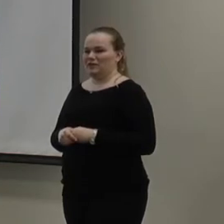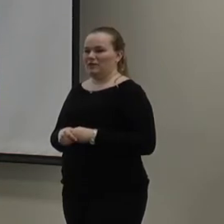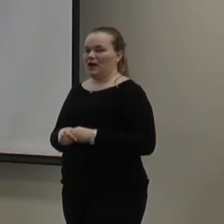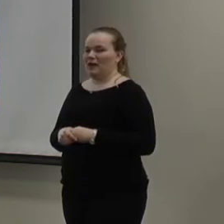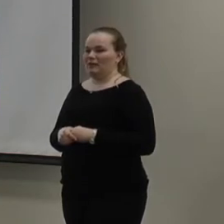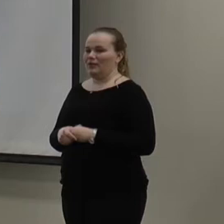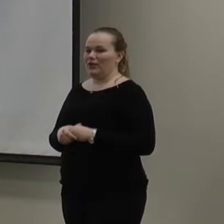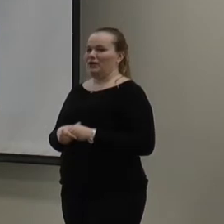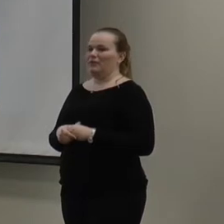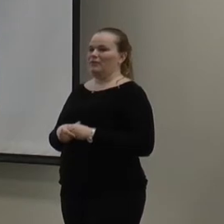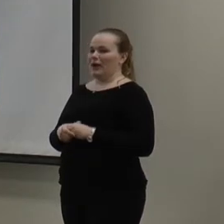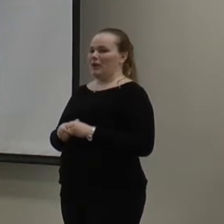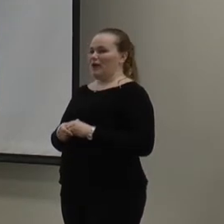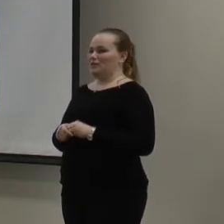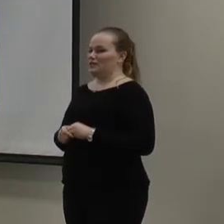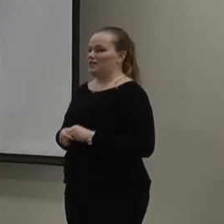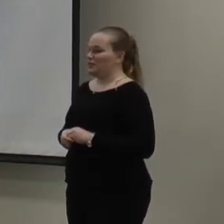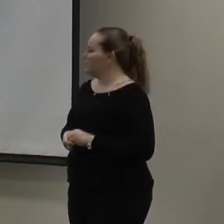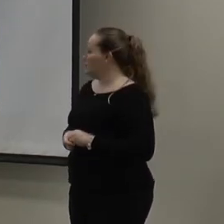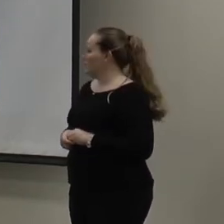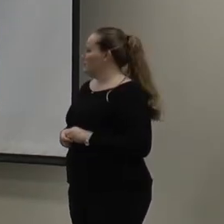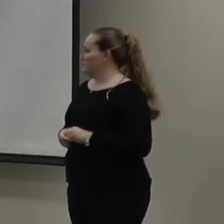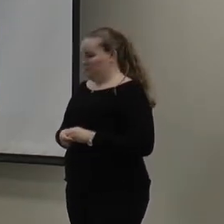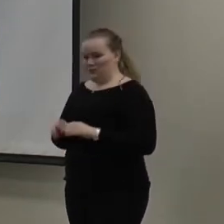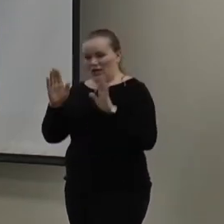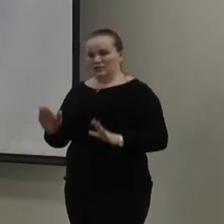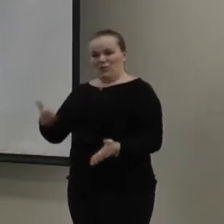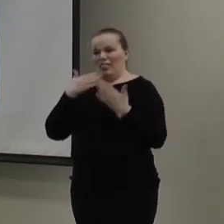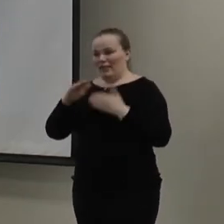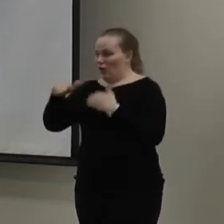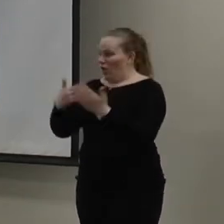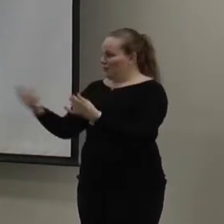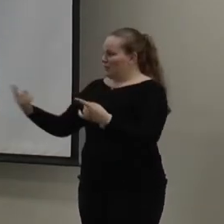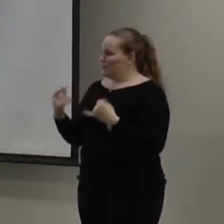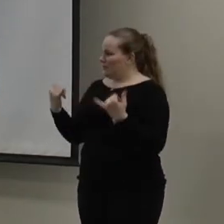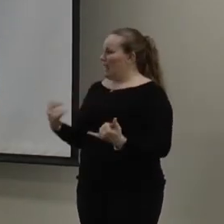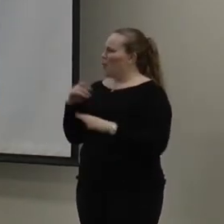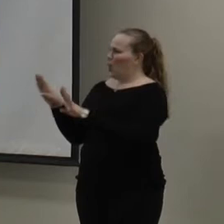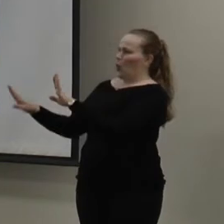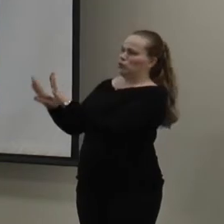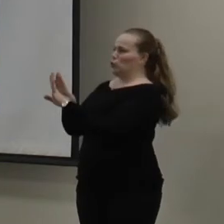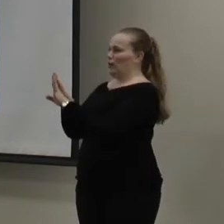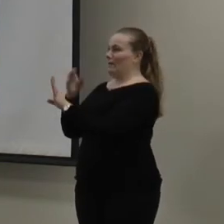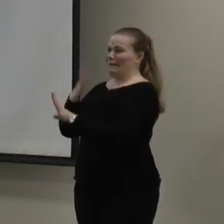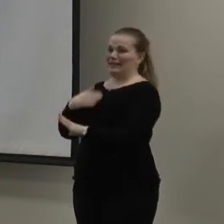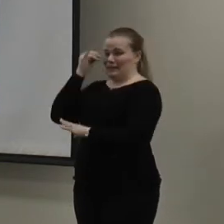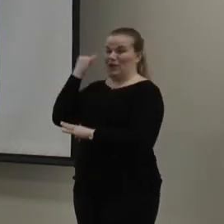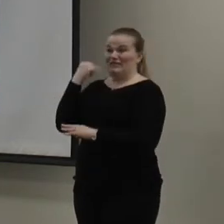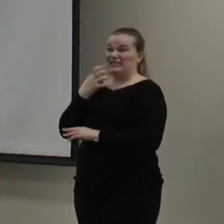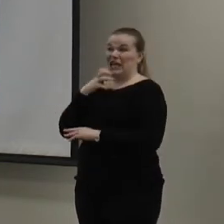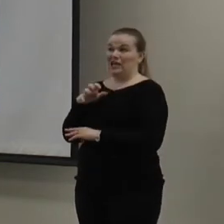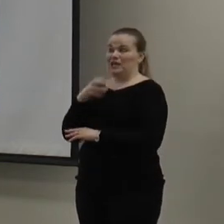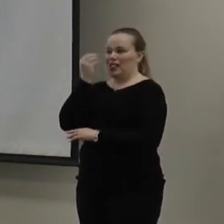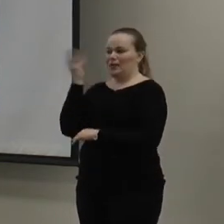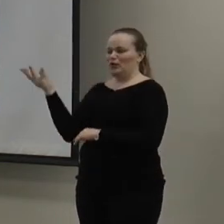learn how to buy a proper house in the future. Awesome. Well, thanks everyone for coming. I'm going to close this door. Please let me know if it gets a little bit too